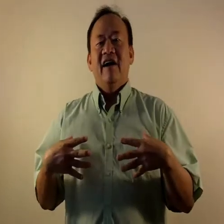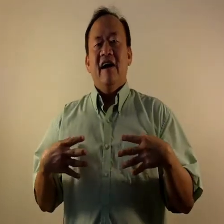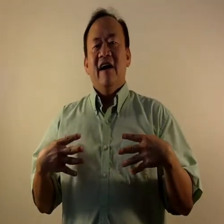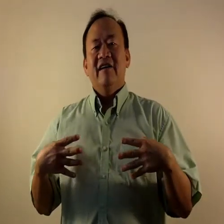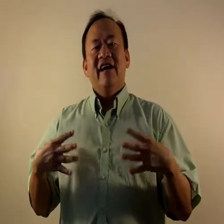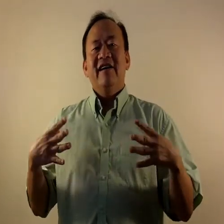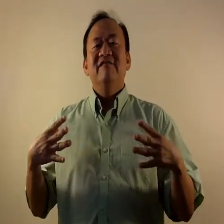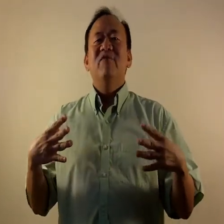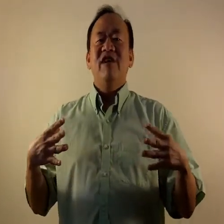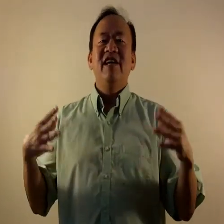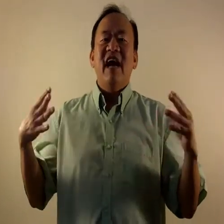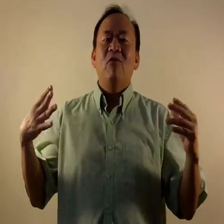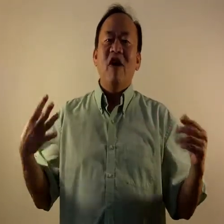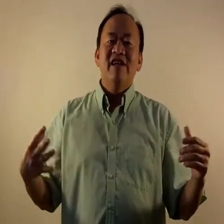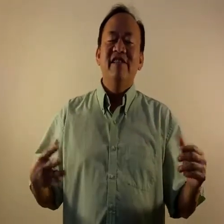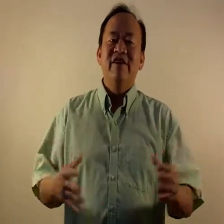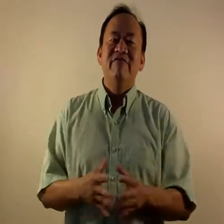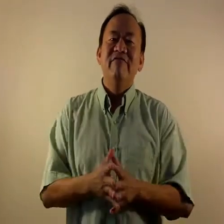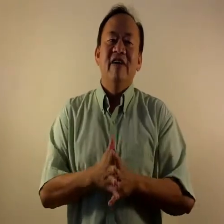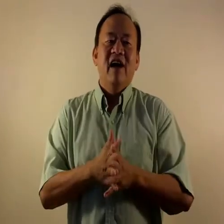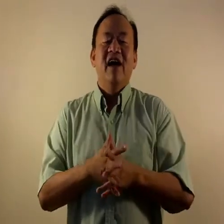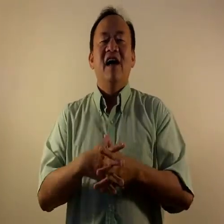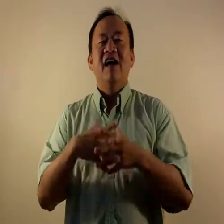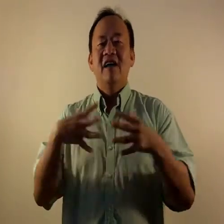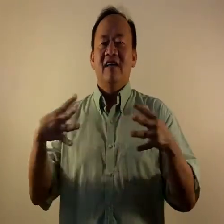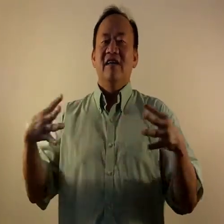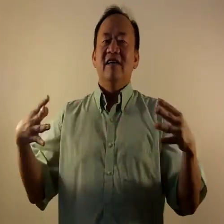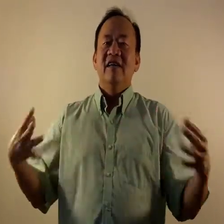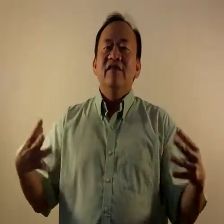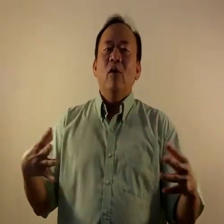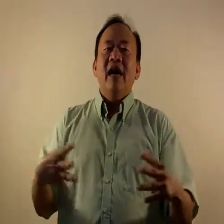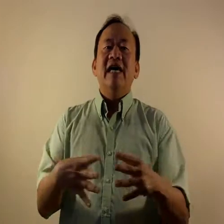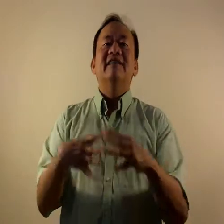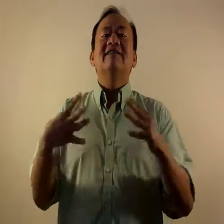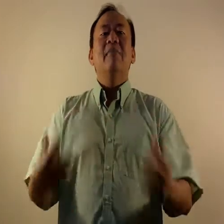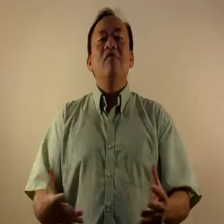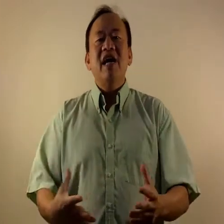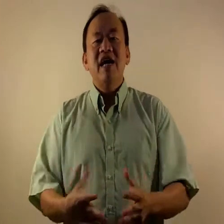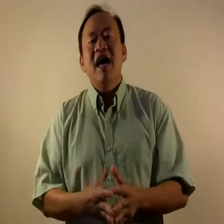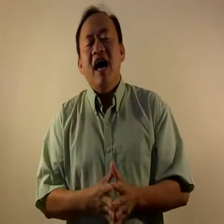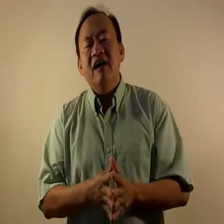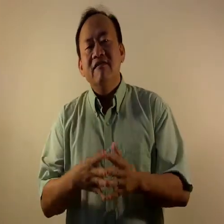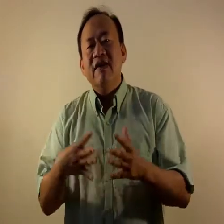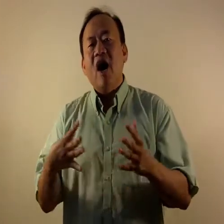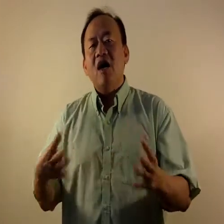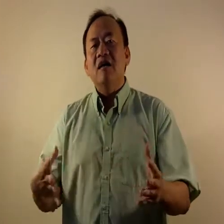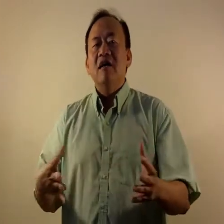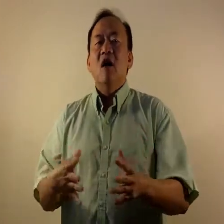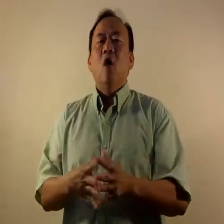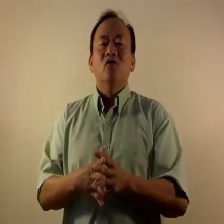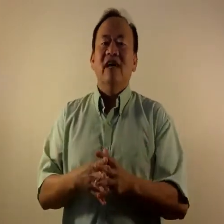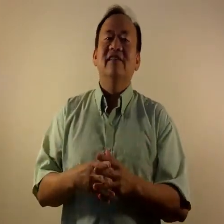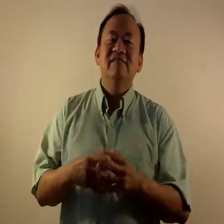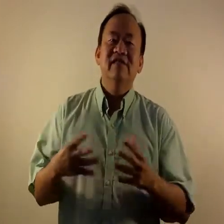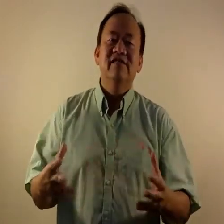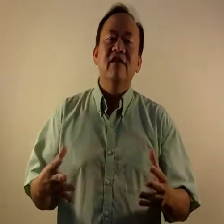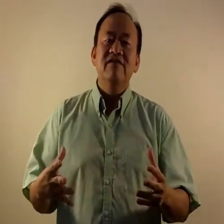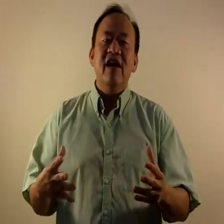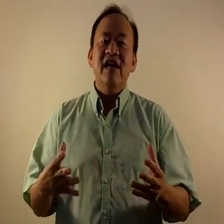Okay, good morning. I wanted to give you a summary of our Old Testament survey